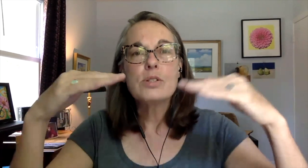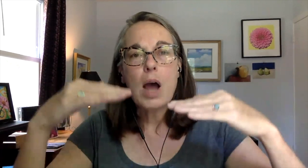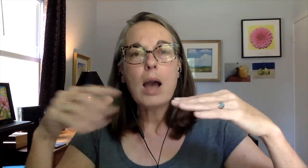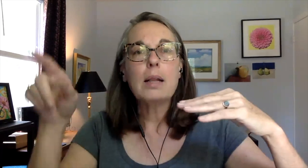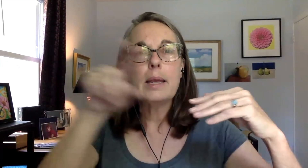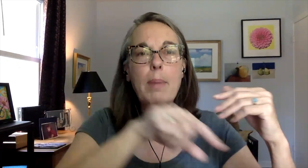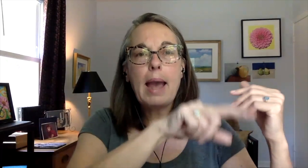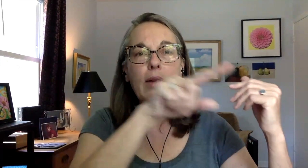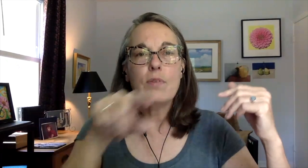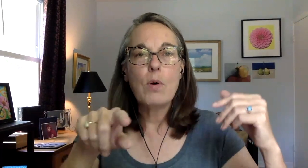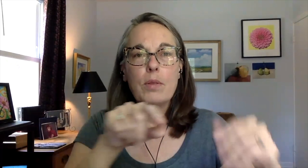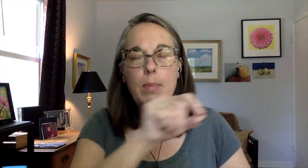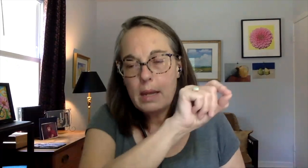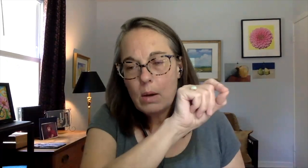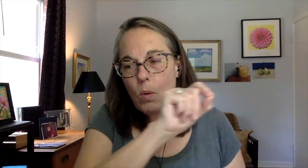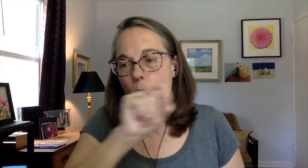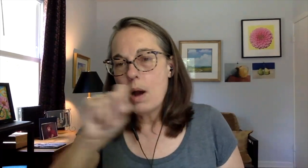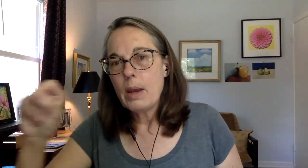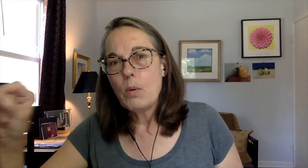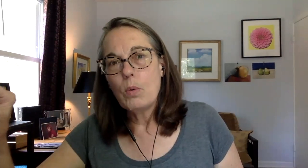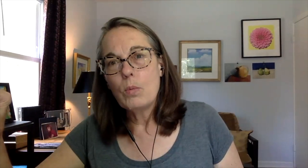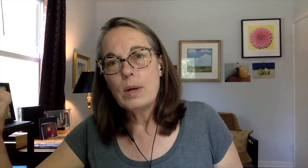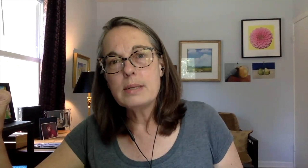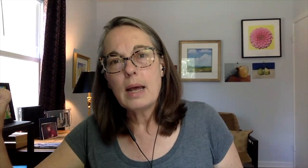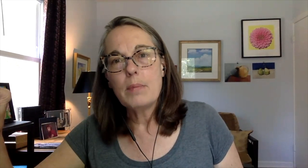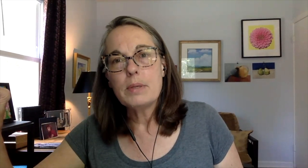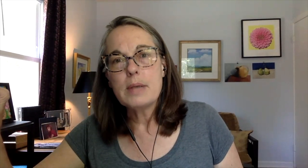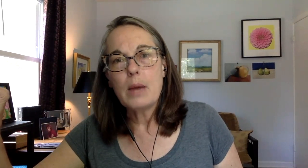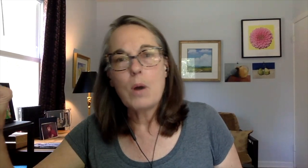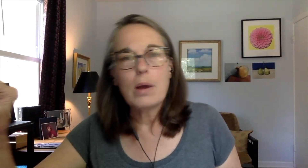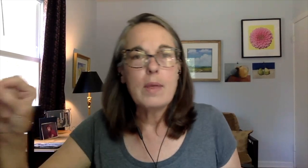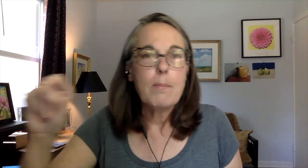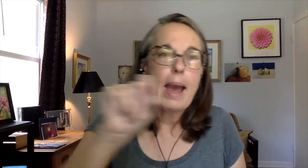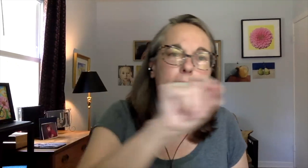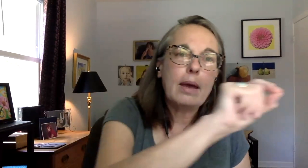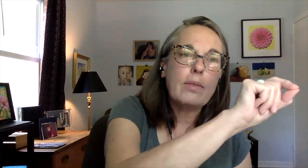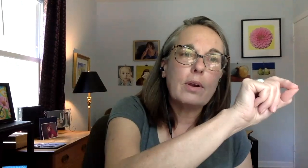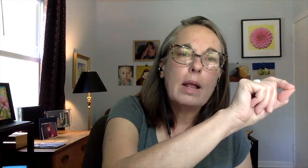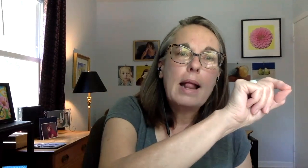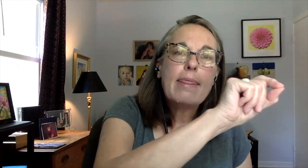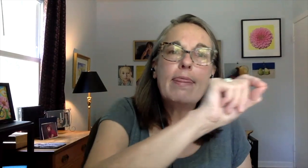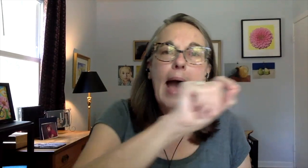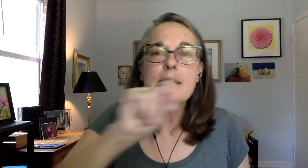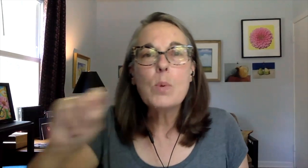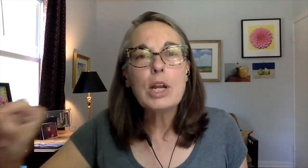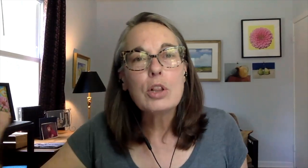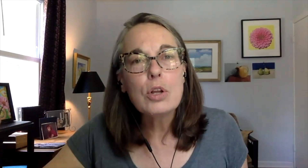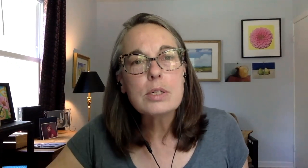toggling back and forth, me walking one side up the sidewalk and then back the other, that's what it looks